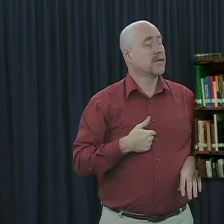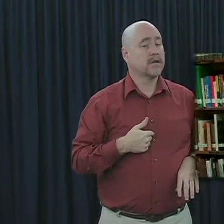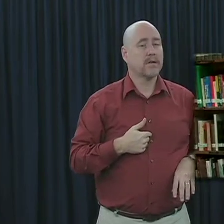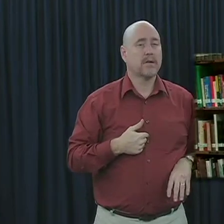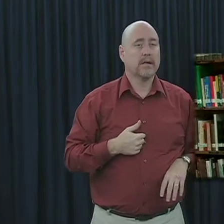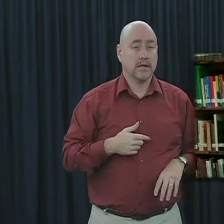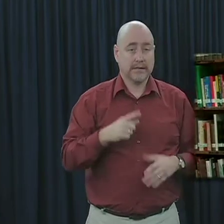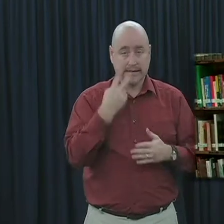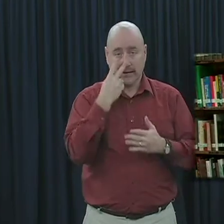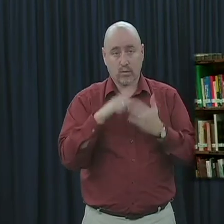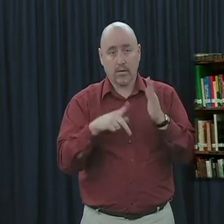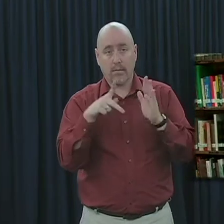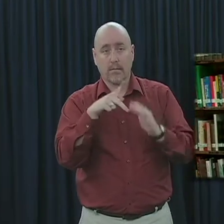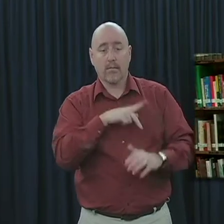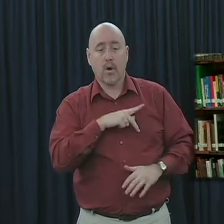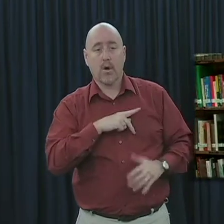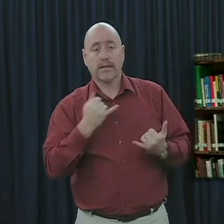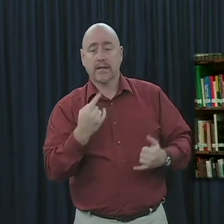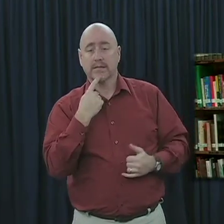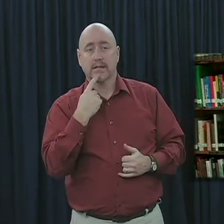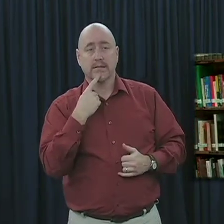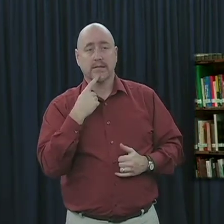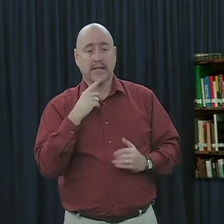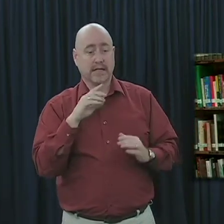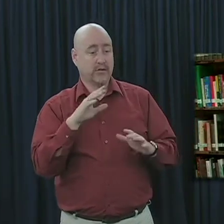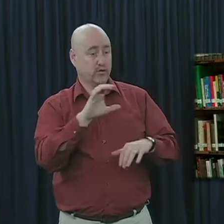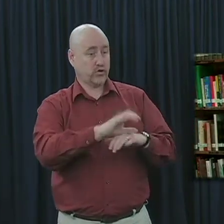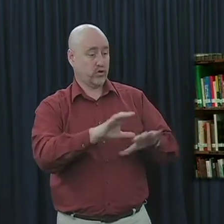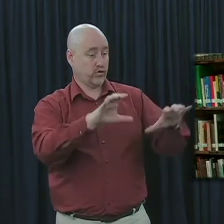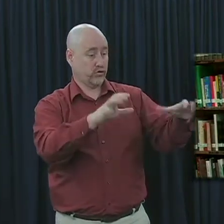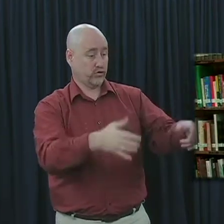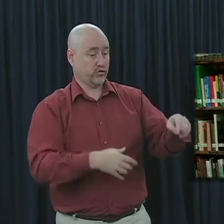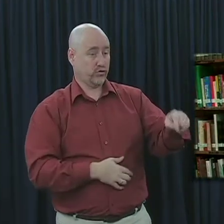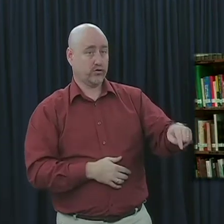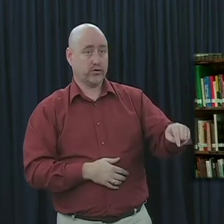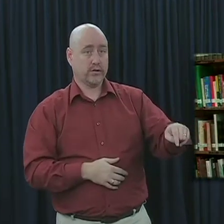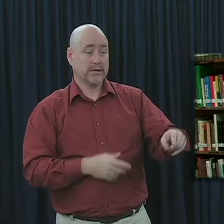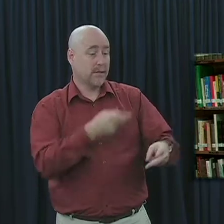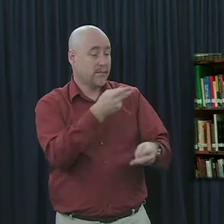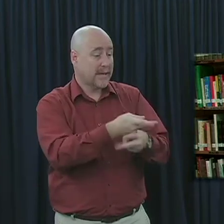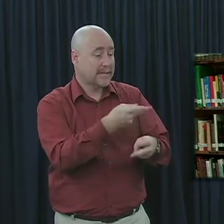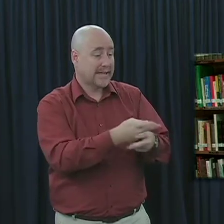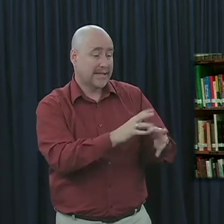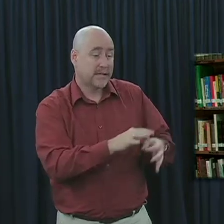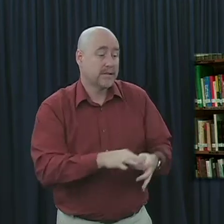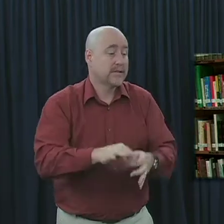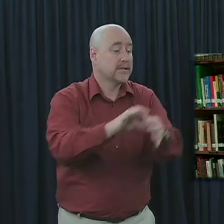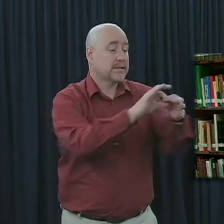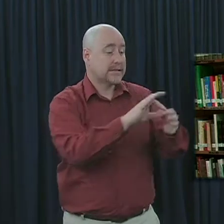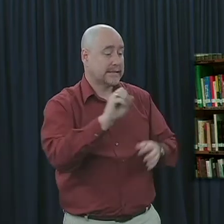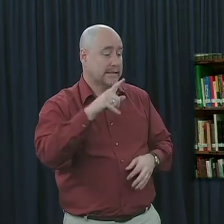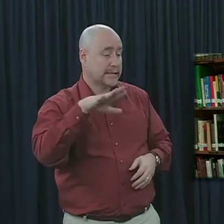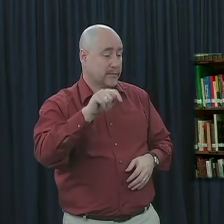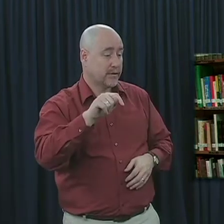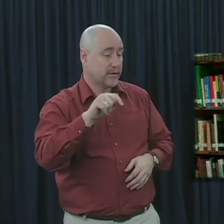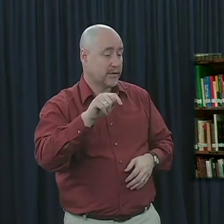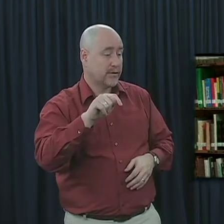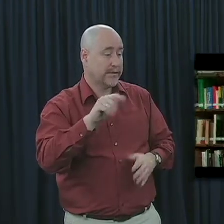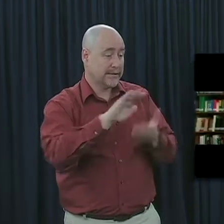Now listen to the Apostle Paul as he instructed the church in maintaining the unity of the Spirit in the bond of